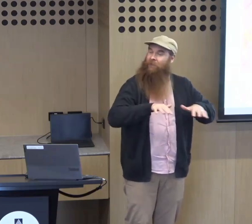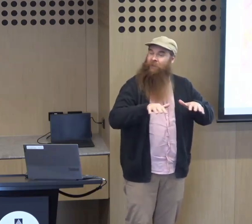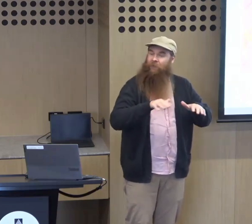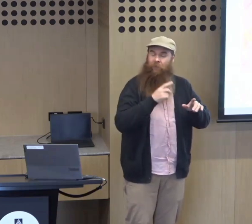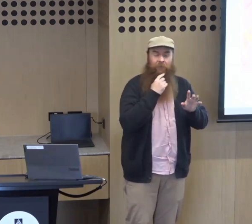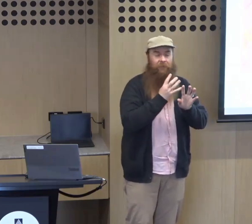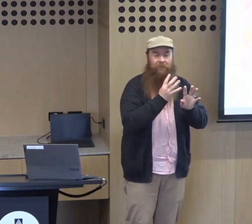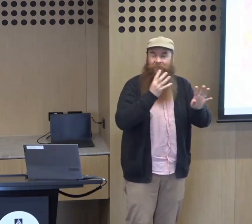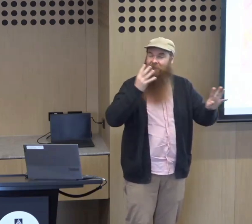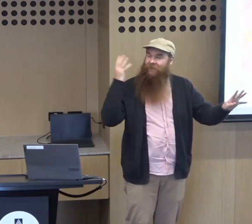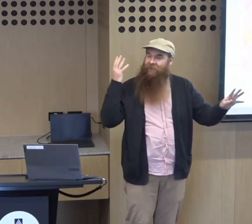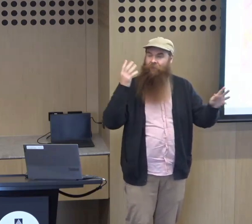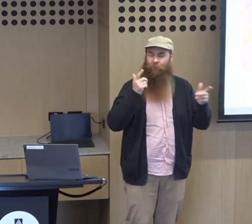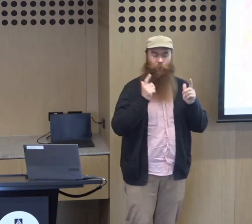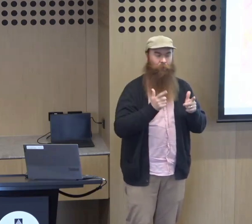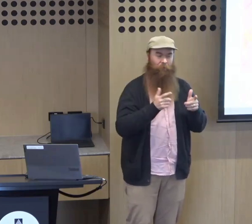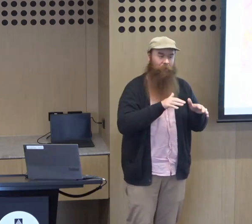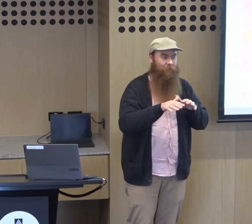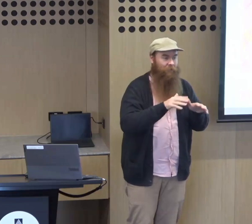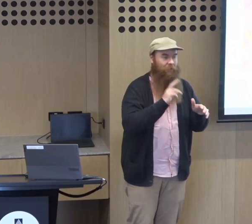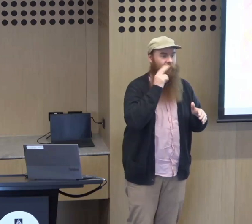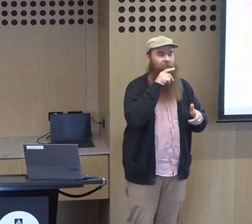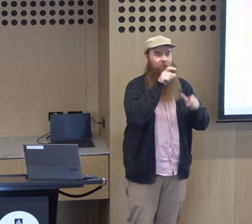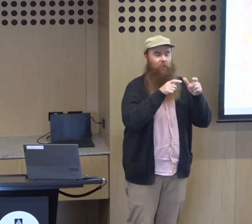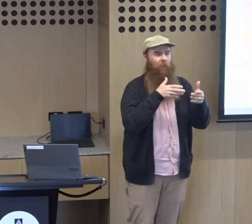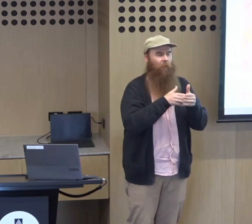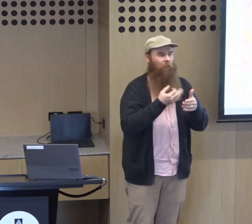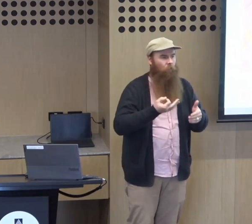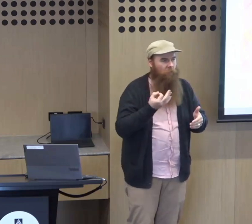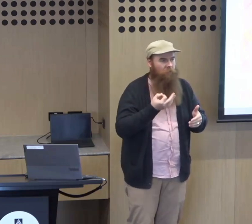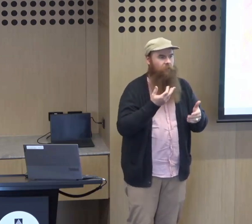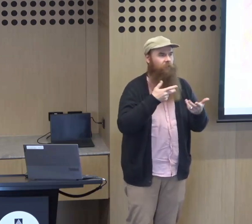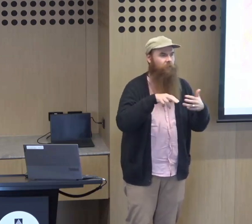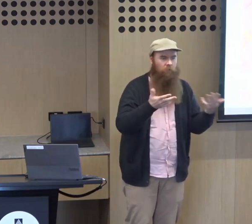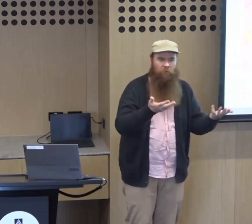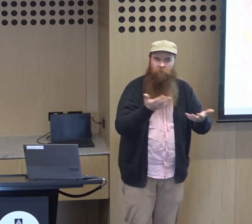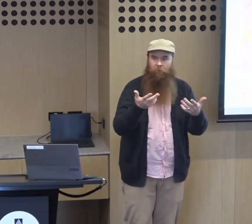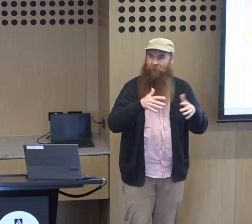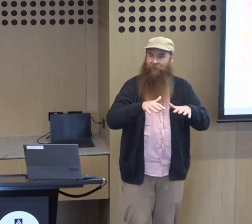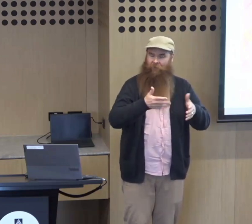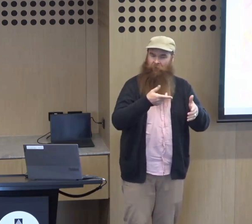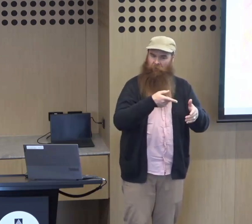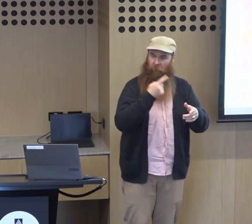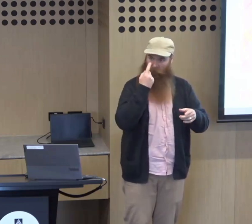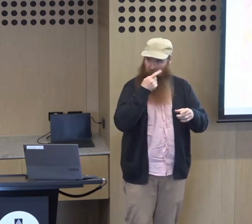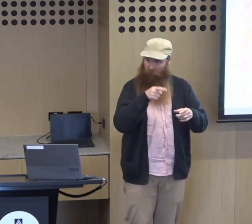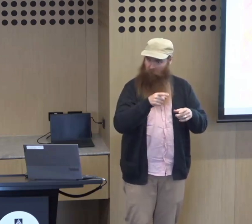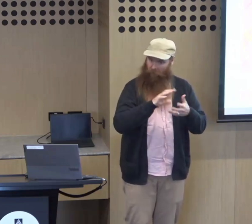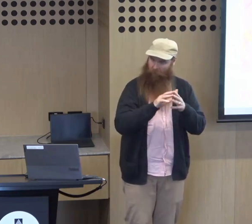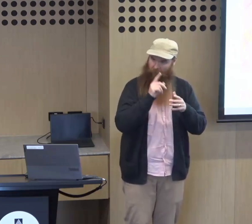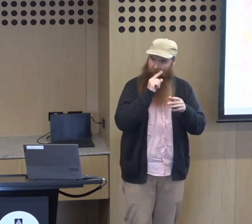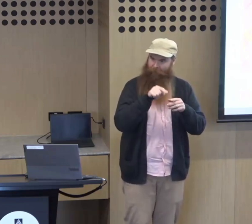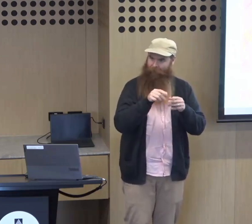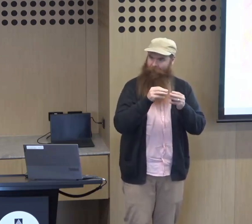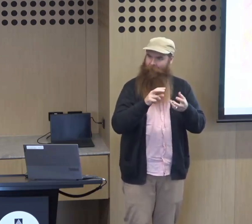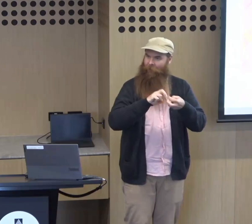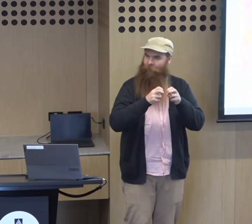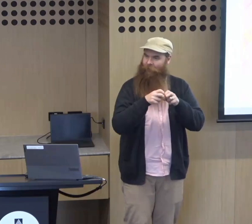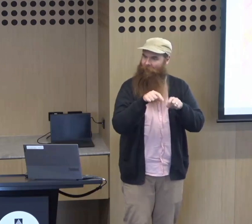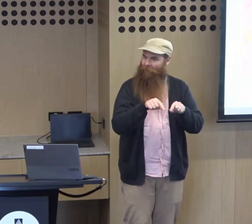there's enough or whether they're very busy because the demand for that service is incredible and deaf and hard of hearing people uh even more so it's compounded by the